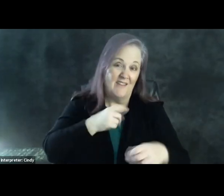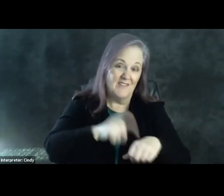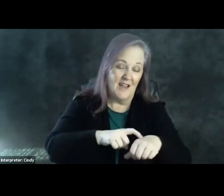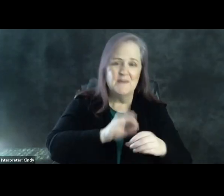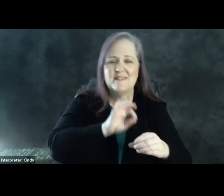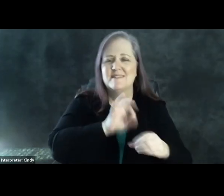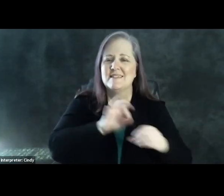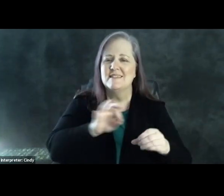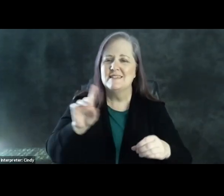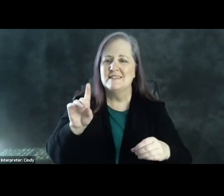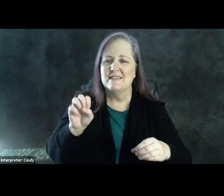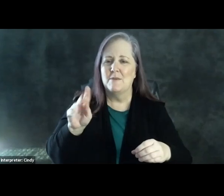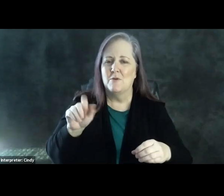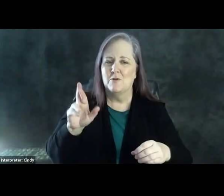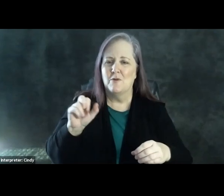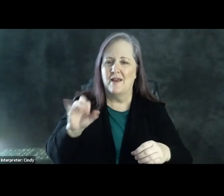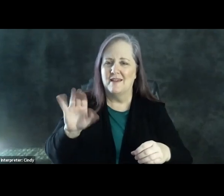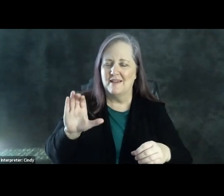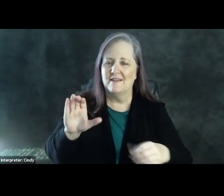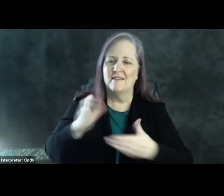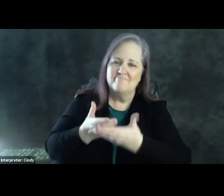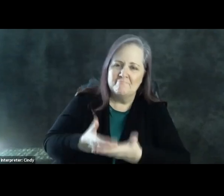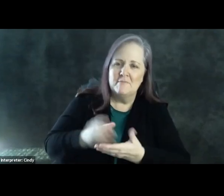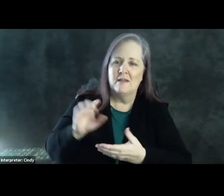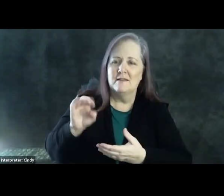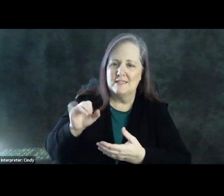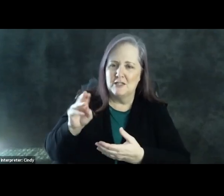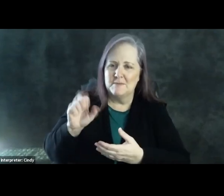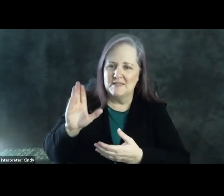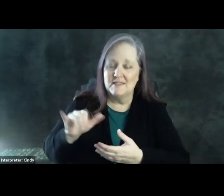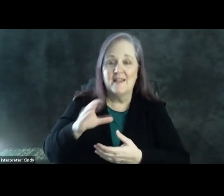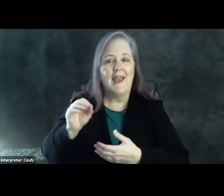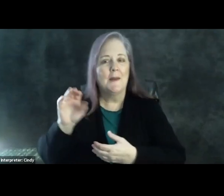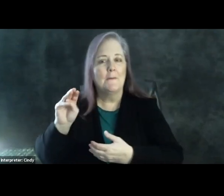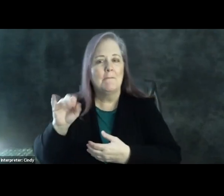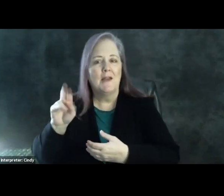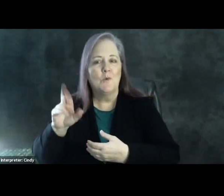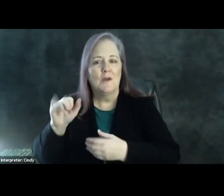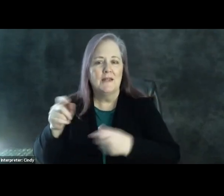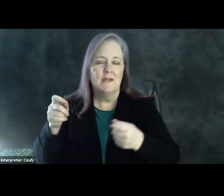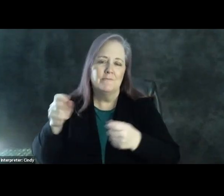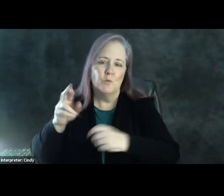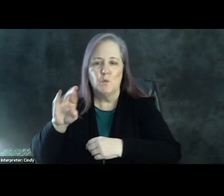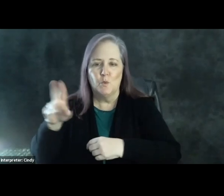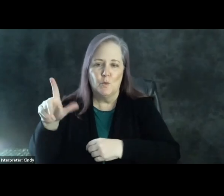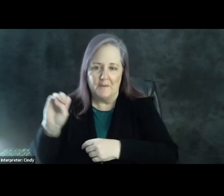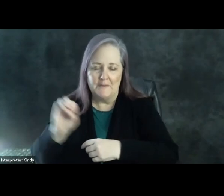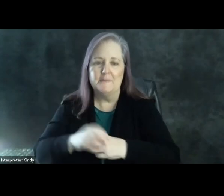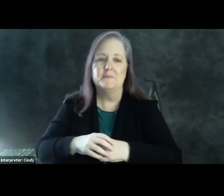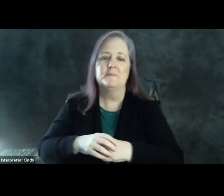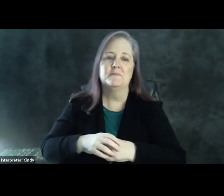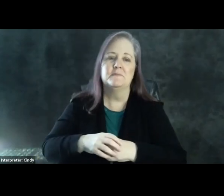and minority rule. So disinformation is sort of a subset of misinformation. It's when people